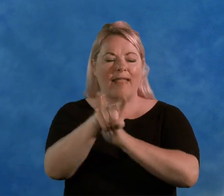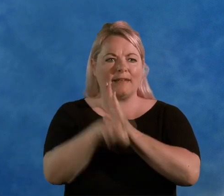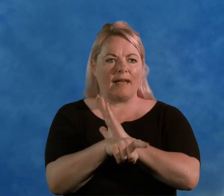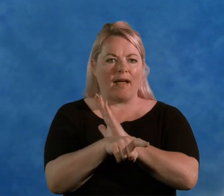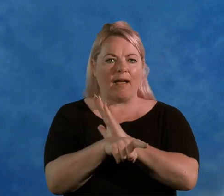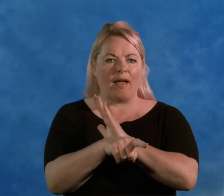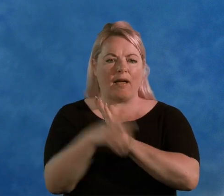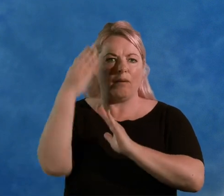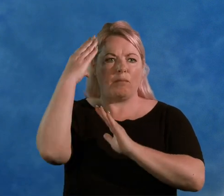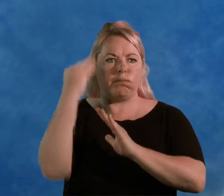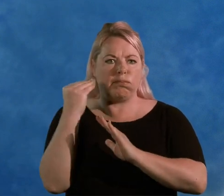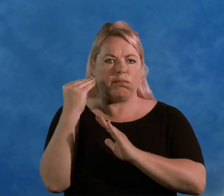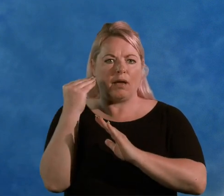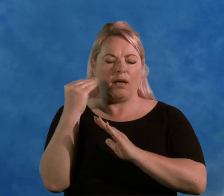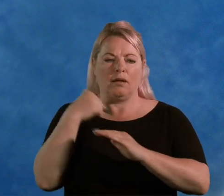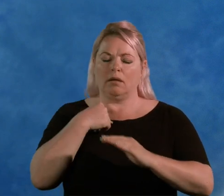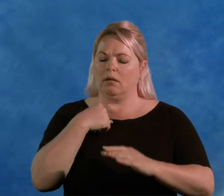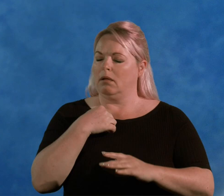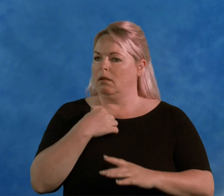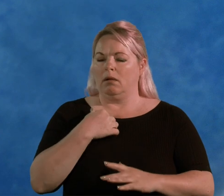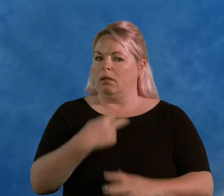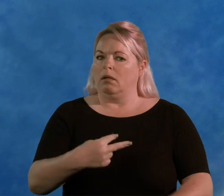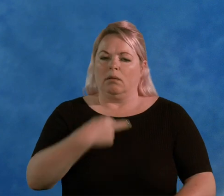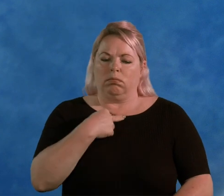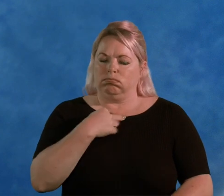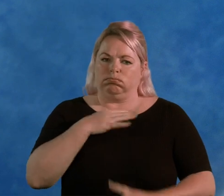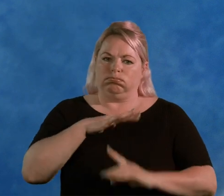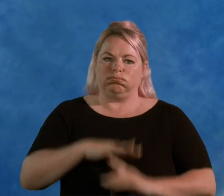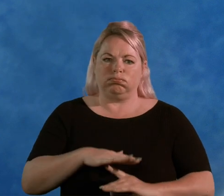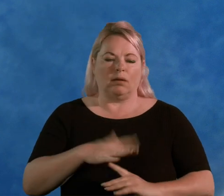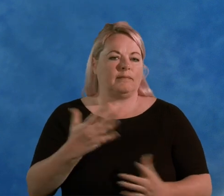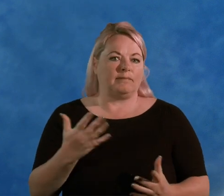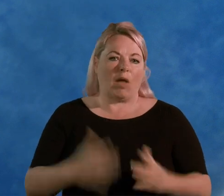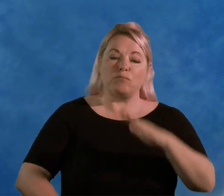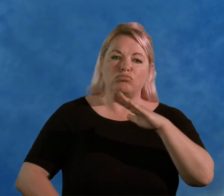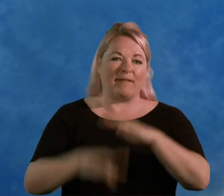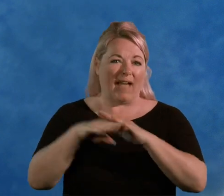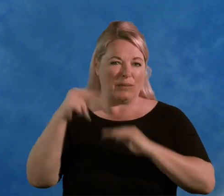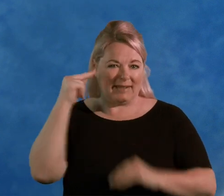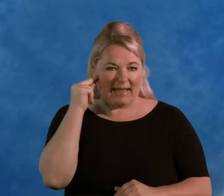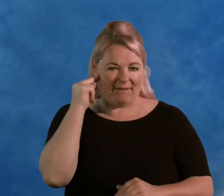And that was really devastating. So I was profoundly deaf. And then